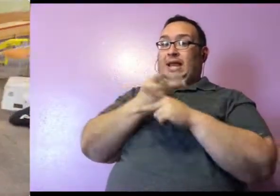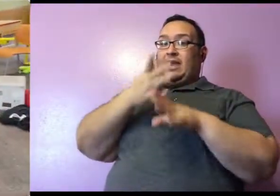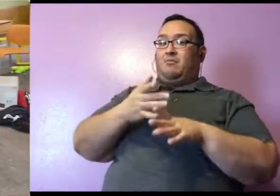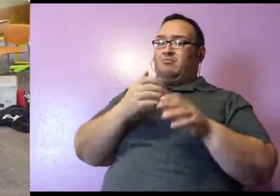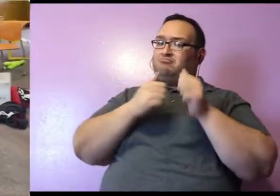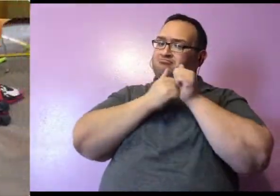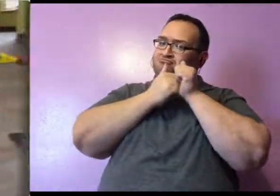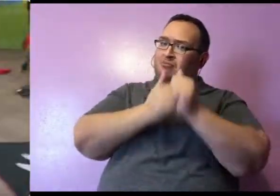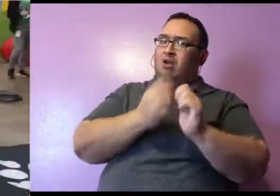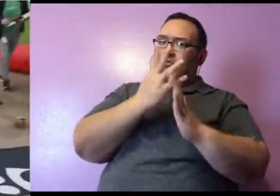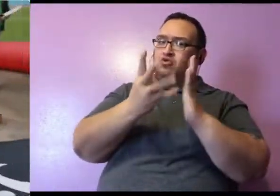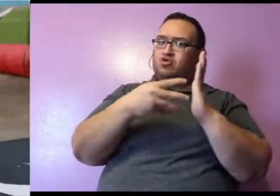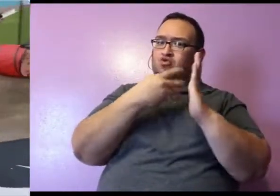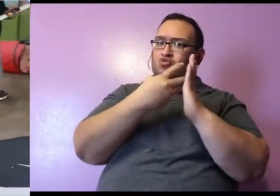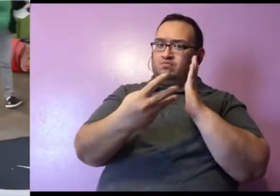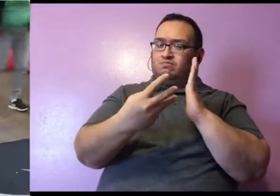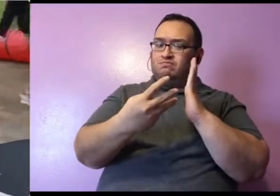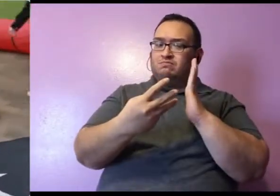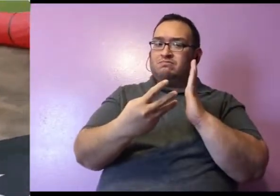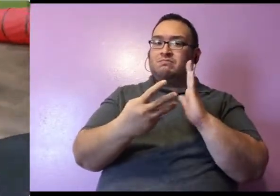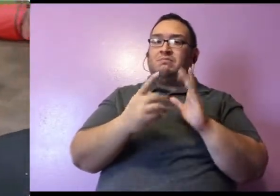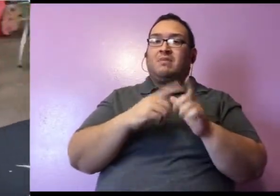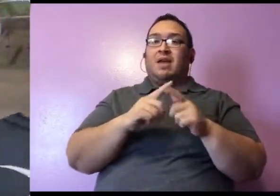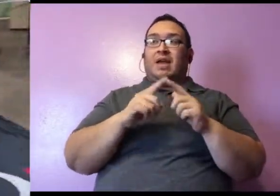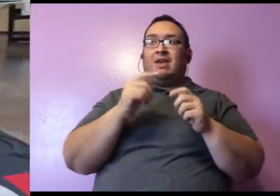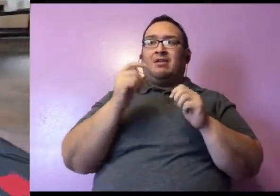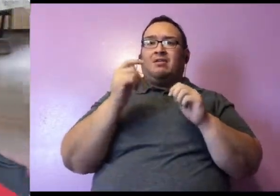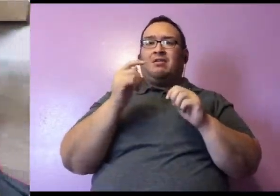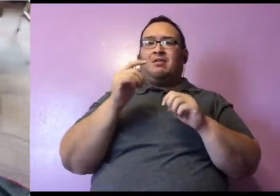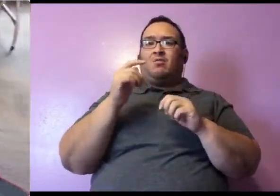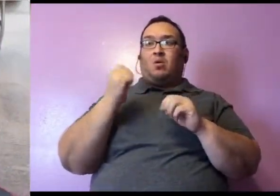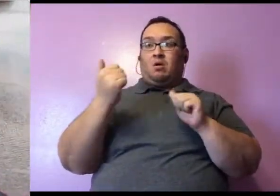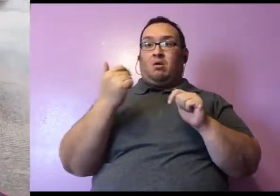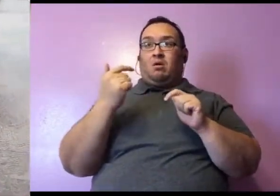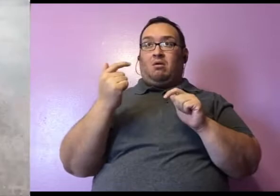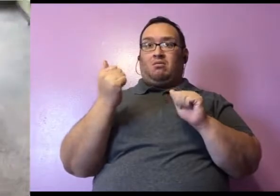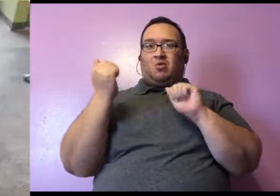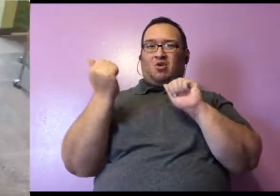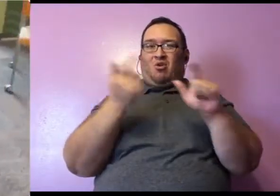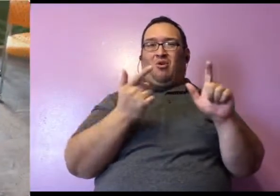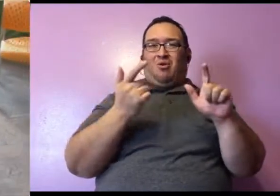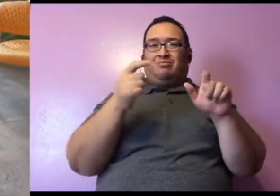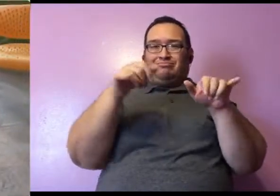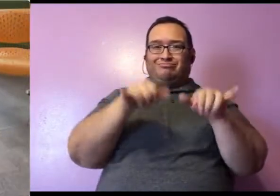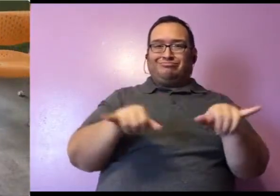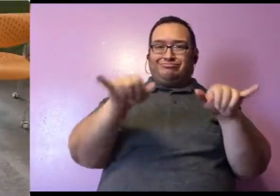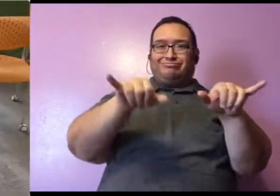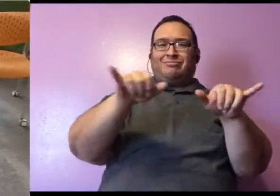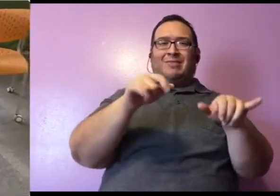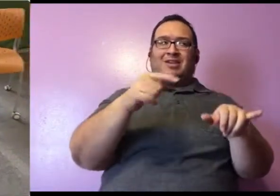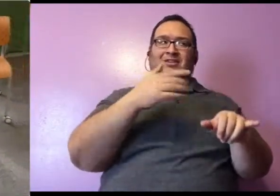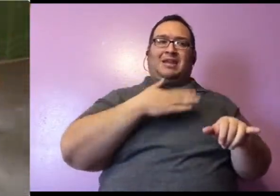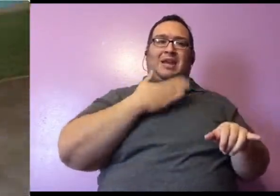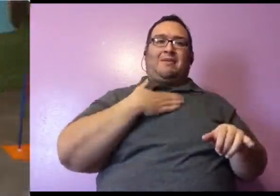routine and all act the same around her, then she is a very happy Bearcat.